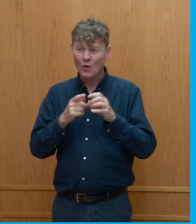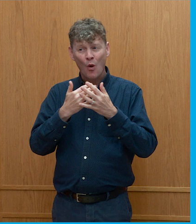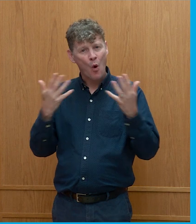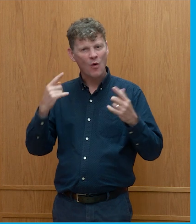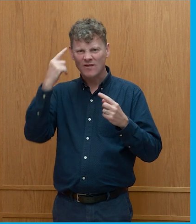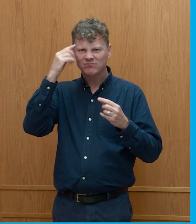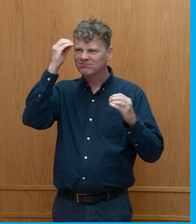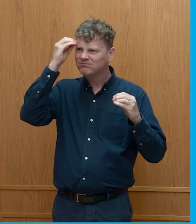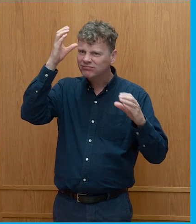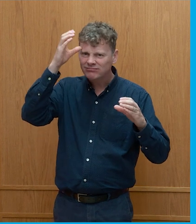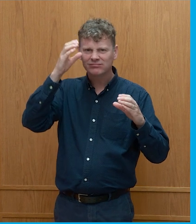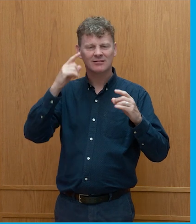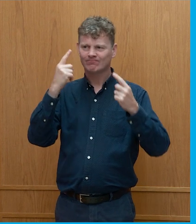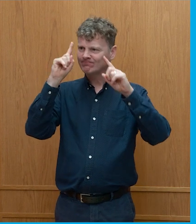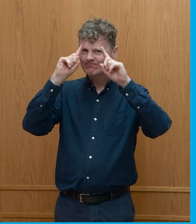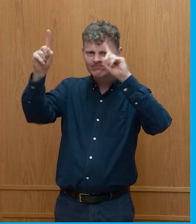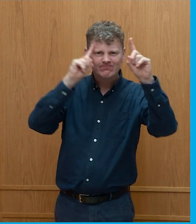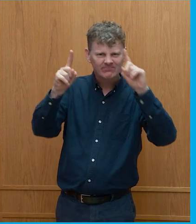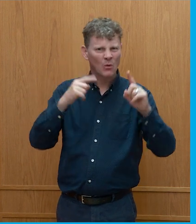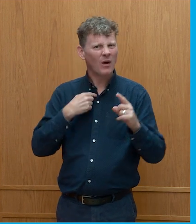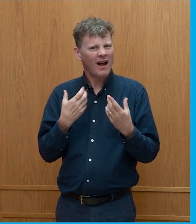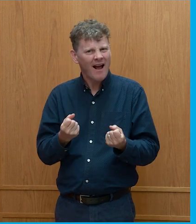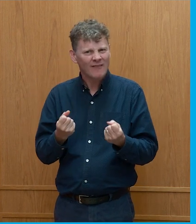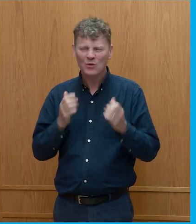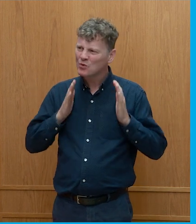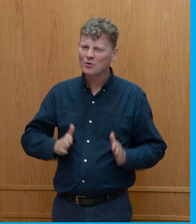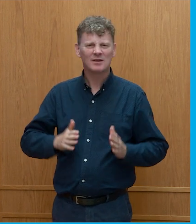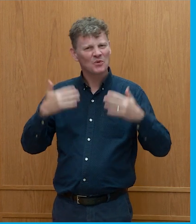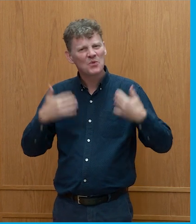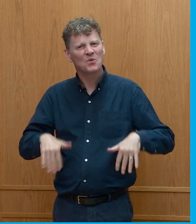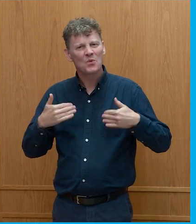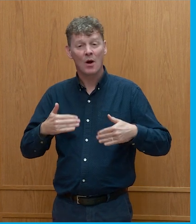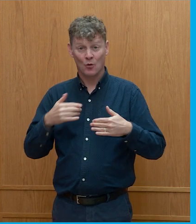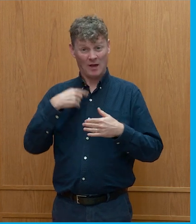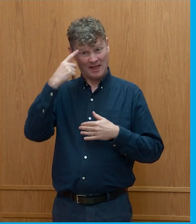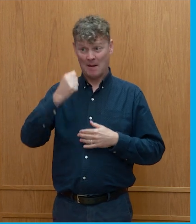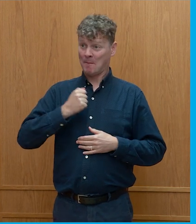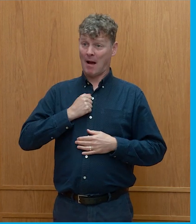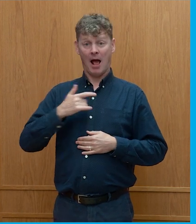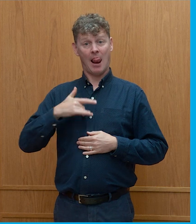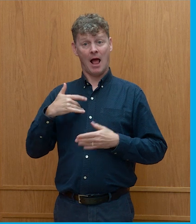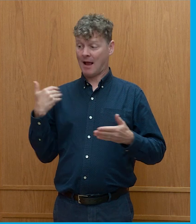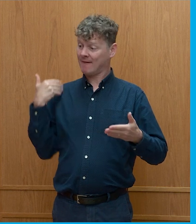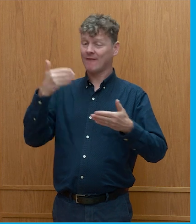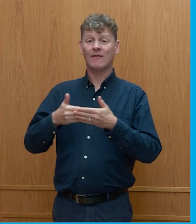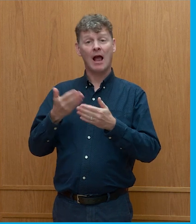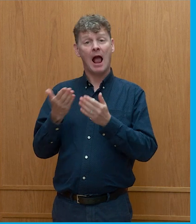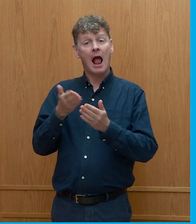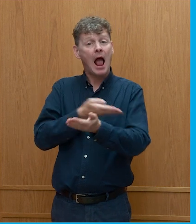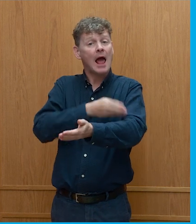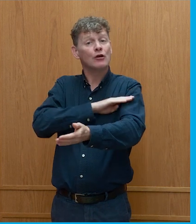lot of innovative capacity. And I just think about the innovation just in my lifetime alone, just on the energy side.